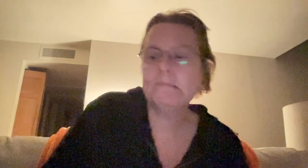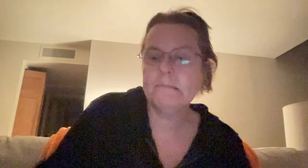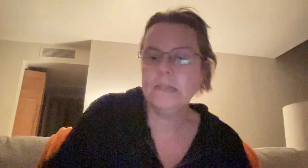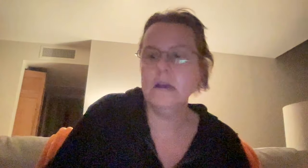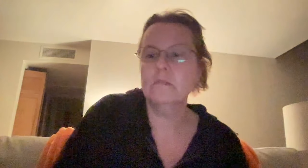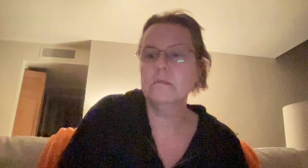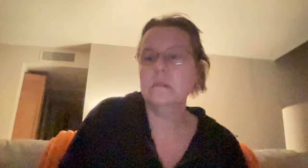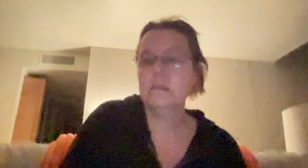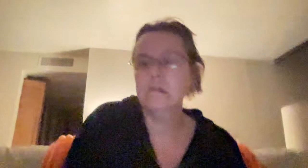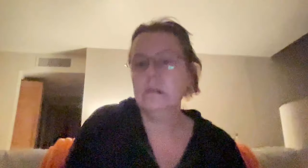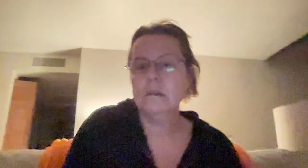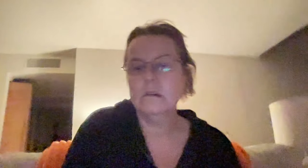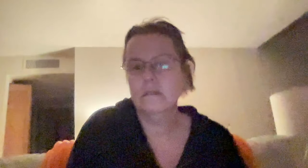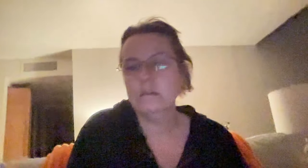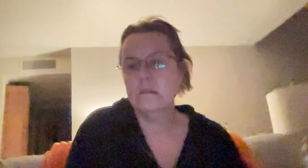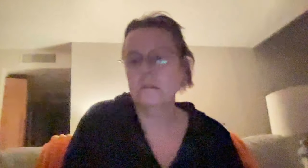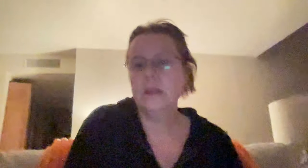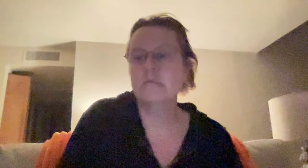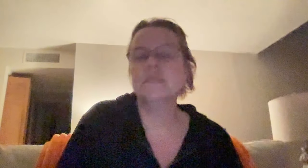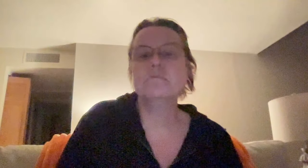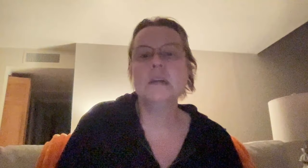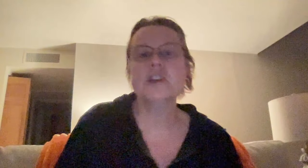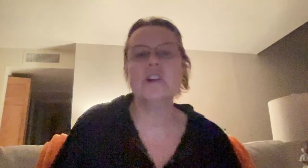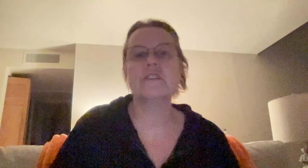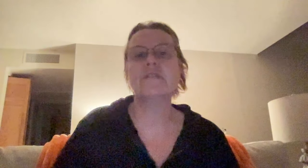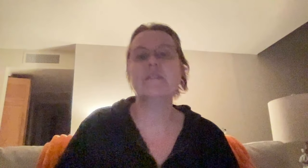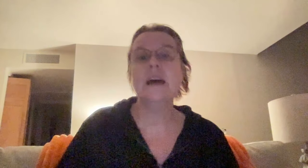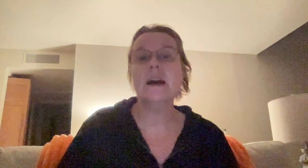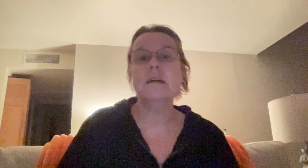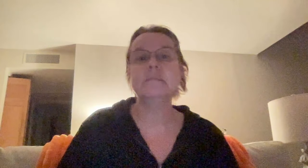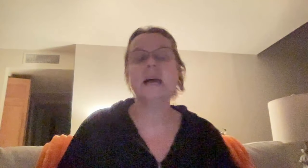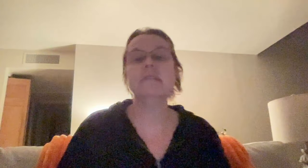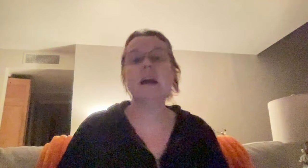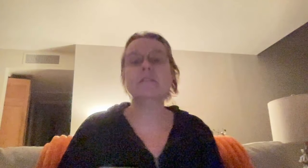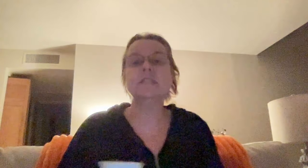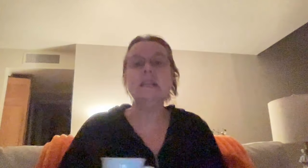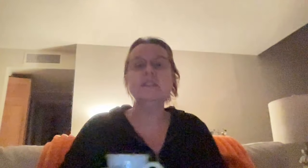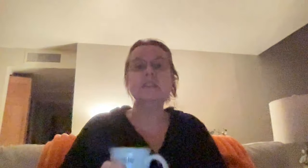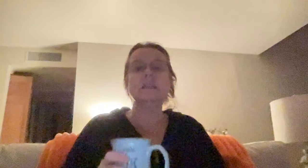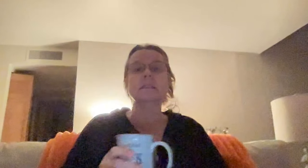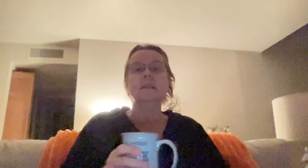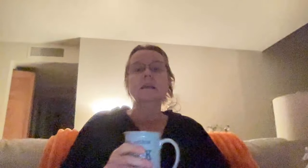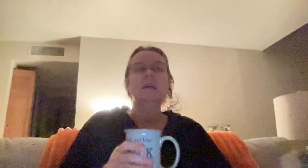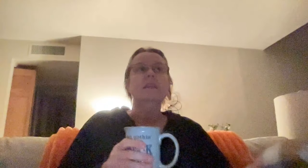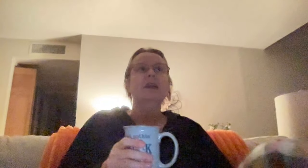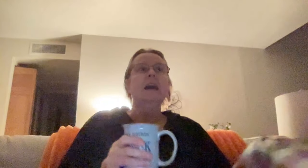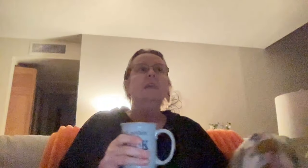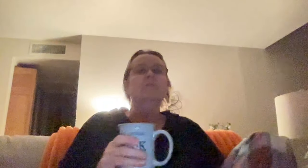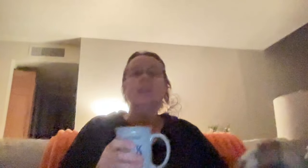you know, and it was much harder for them to have conversations that would